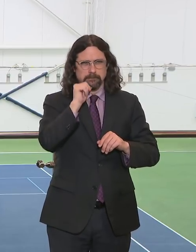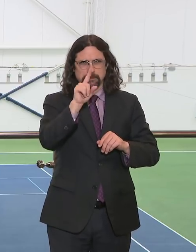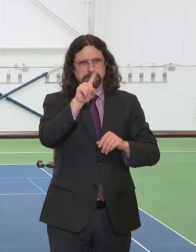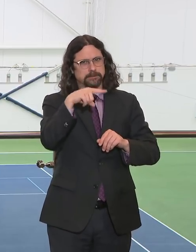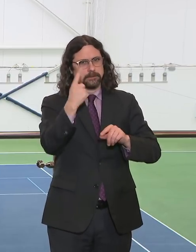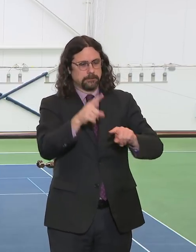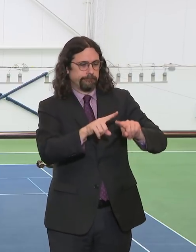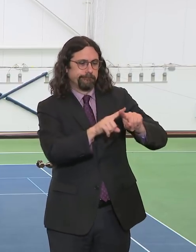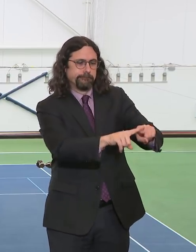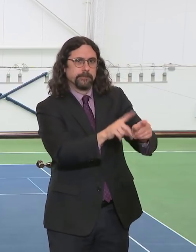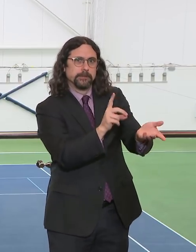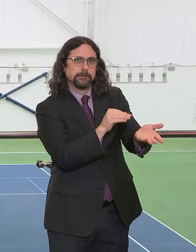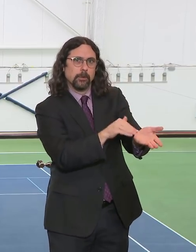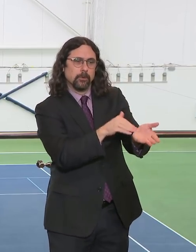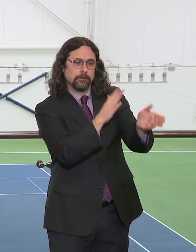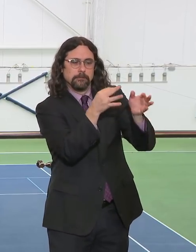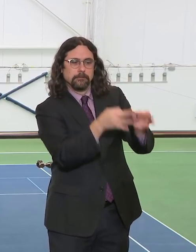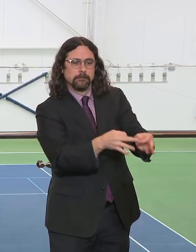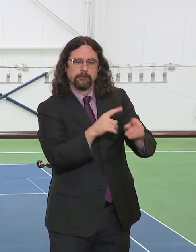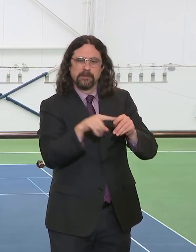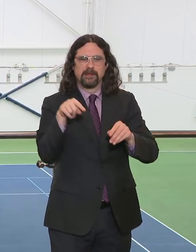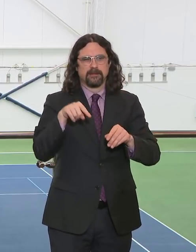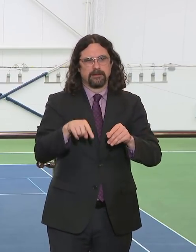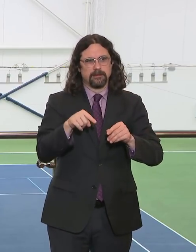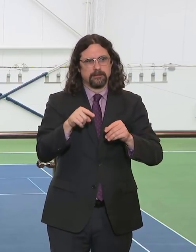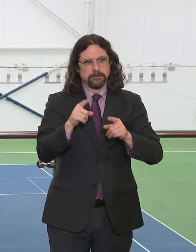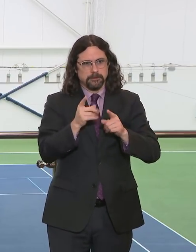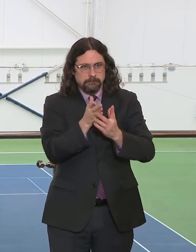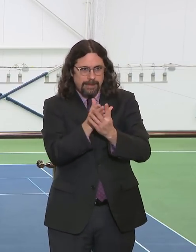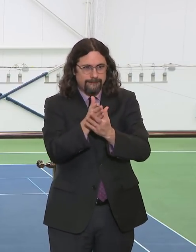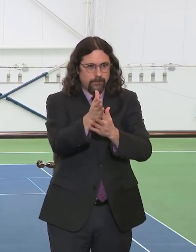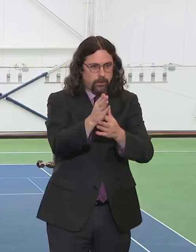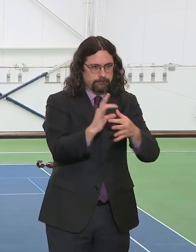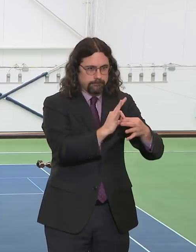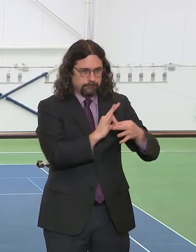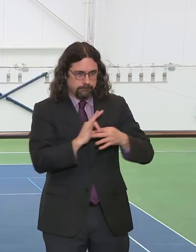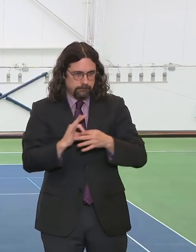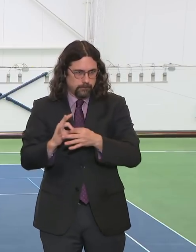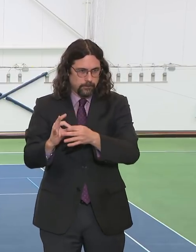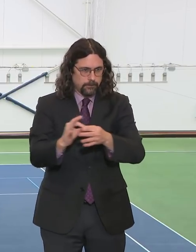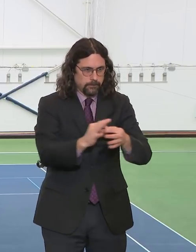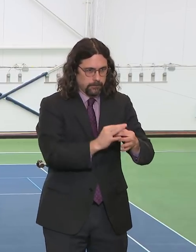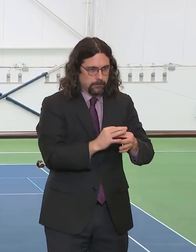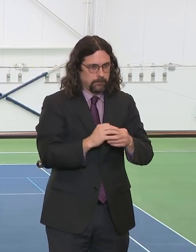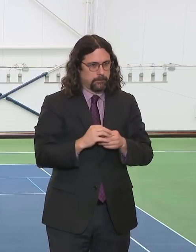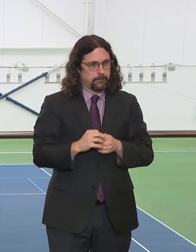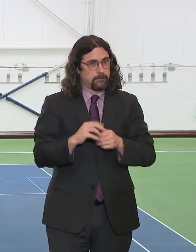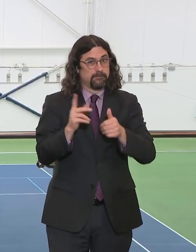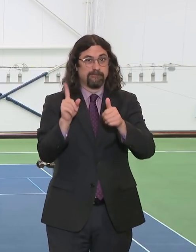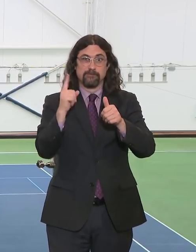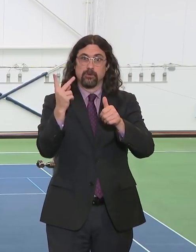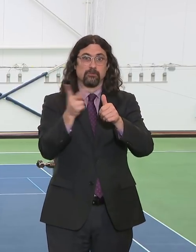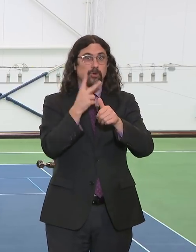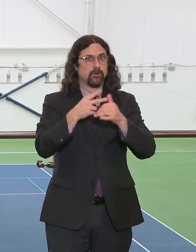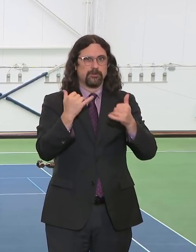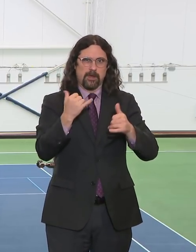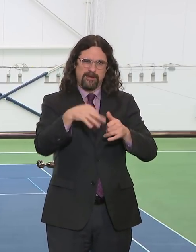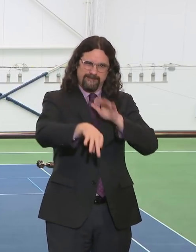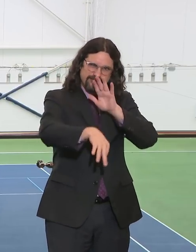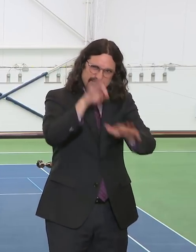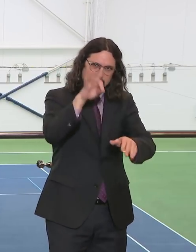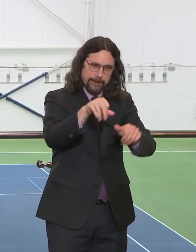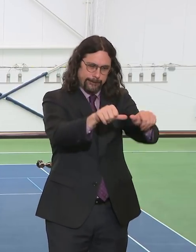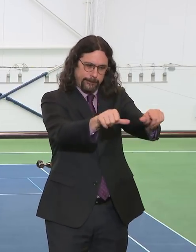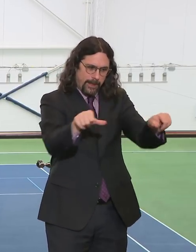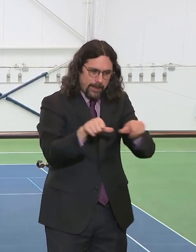start building out the space first because to meet these deadlines, before you work out all the protocols of how it's going to be staffed and where the patient's going to